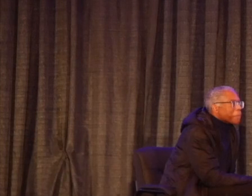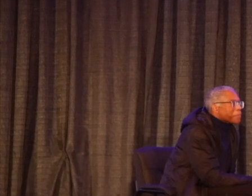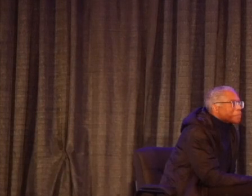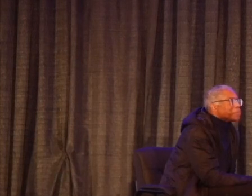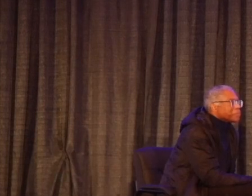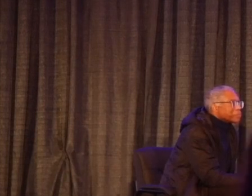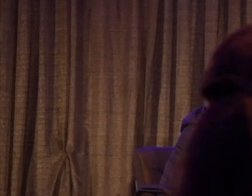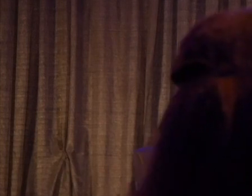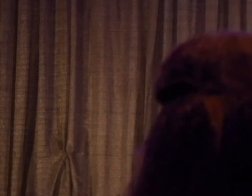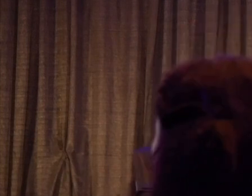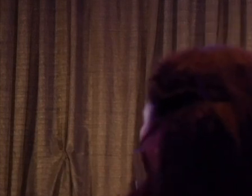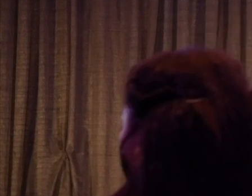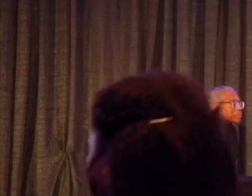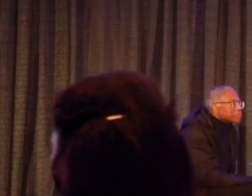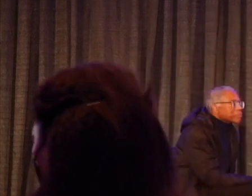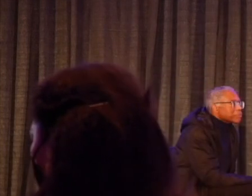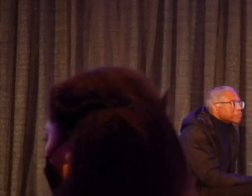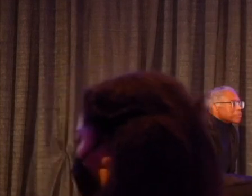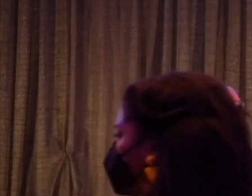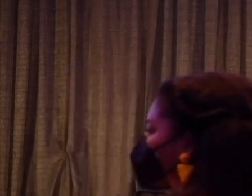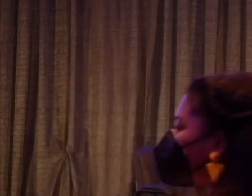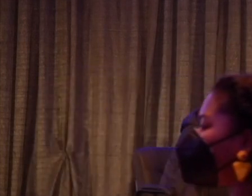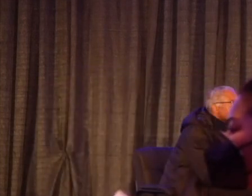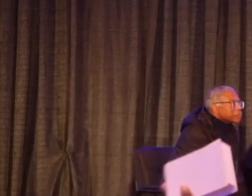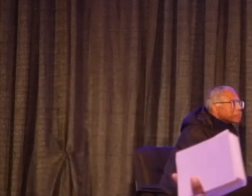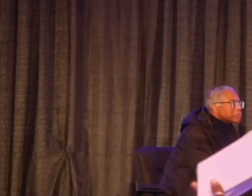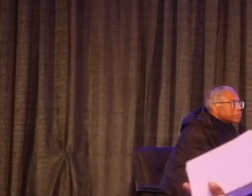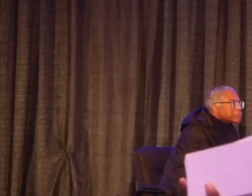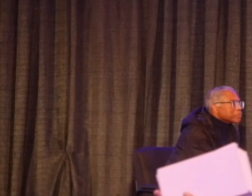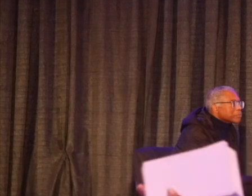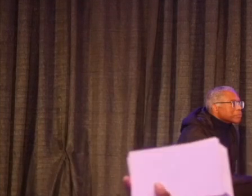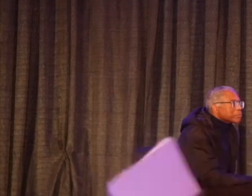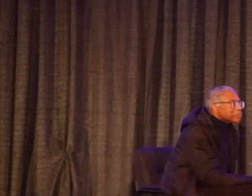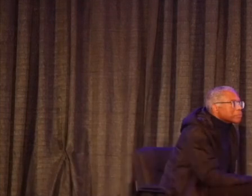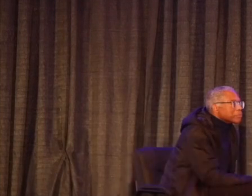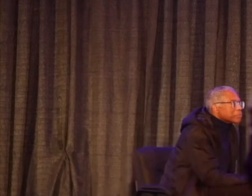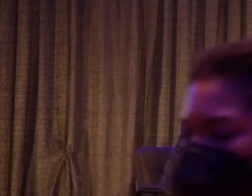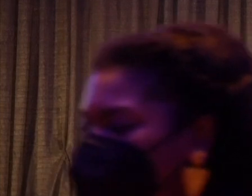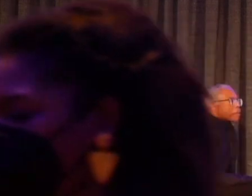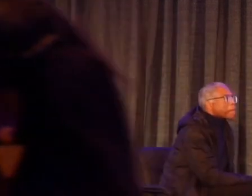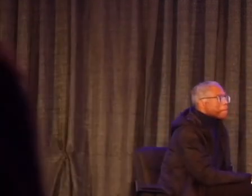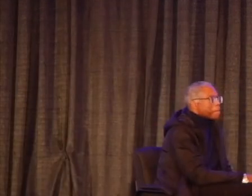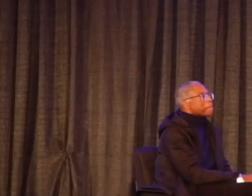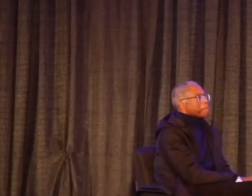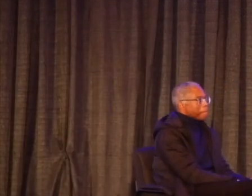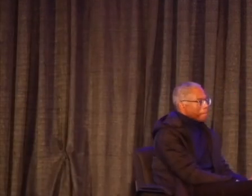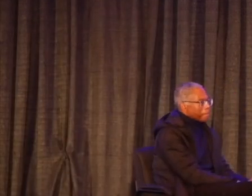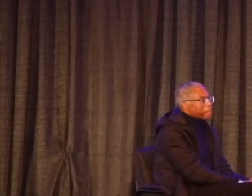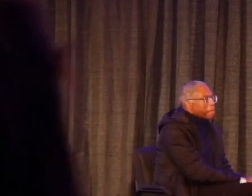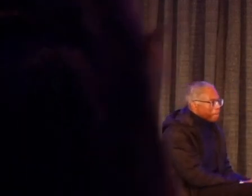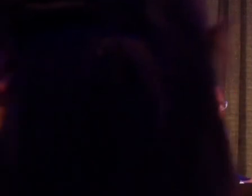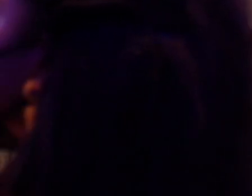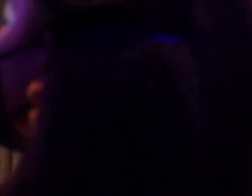to the education thing, we have been using the same main Western-based high school principles since the 1890s when Horace